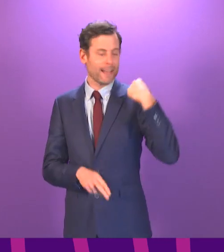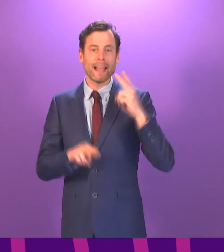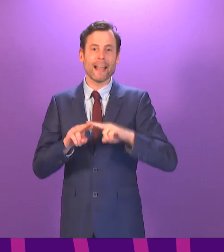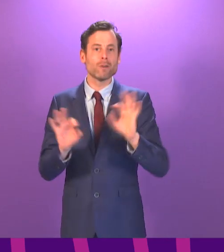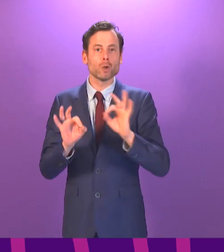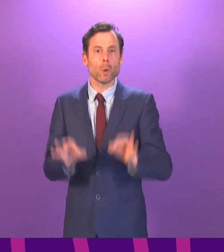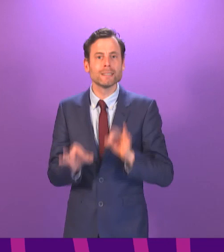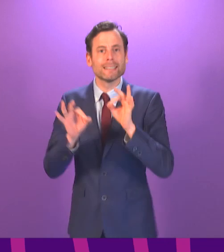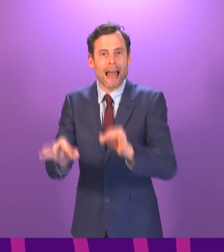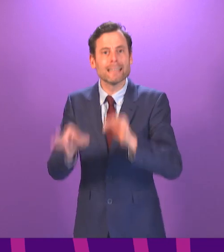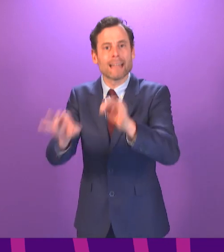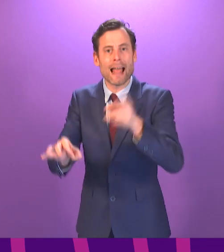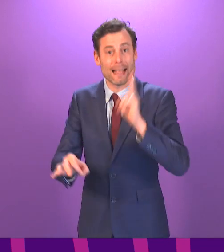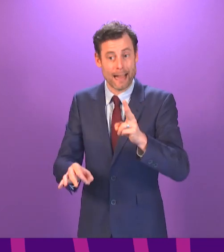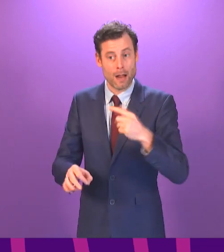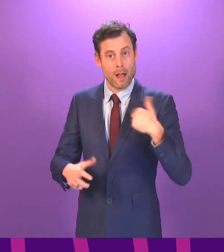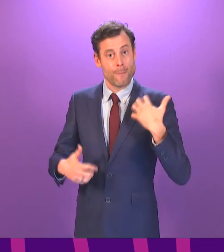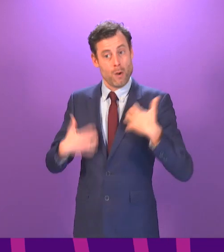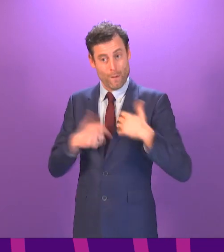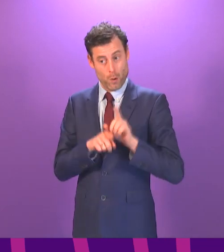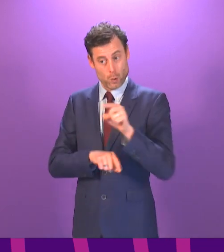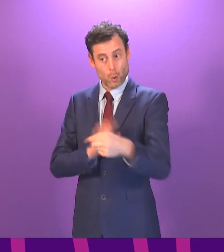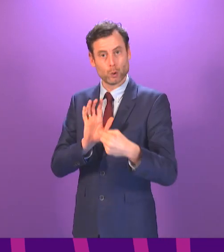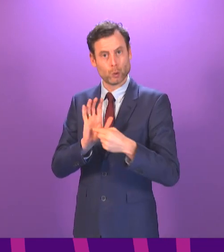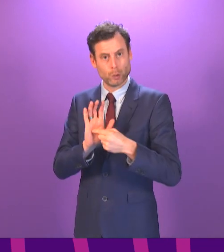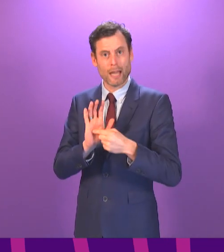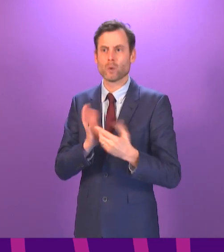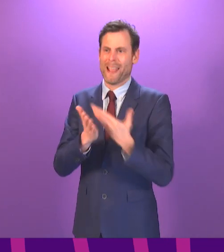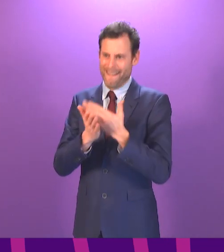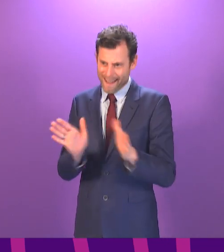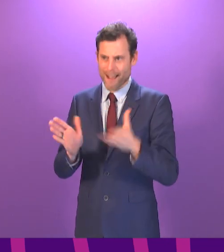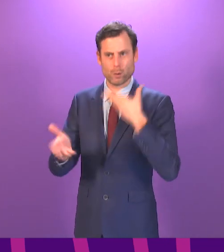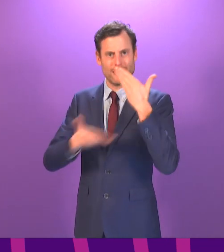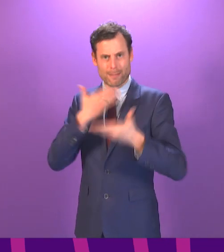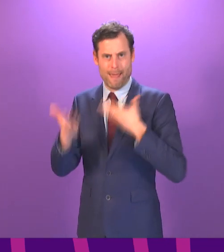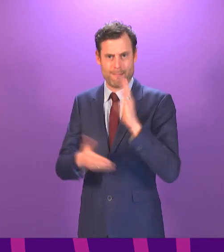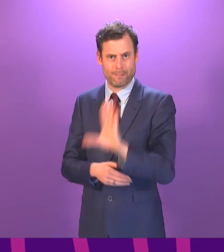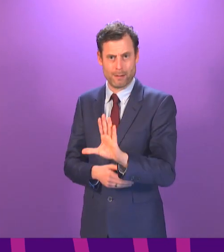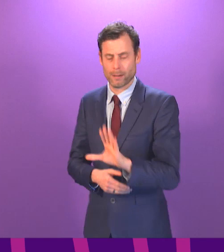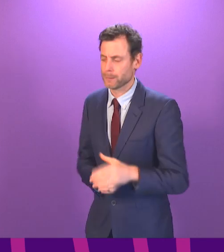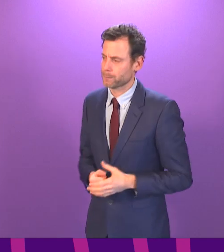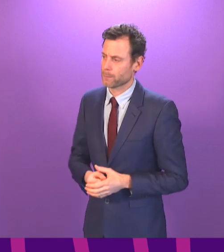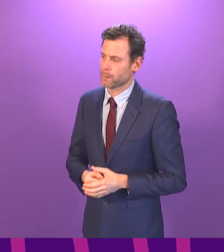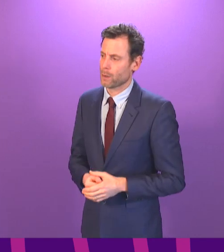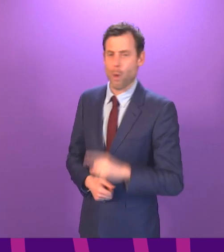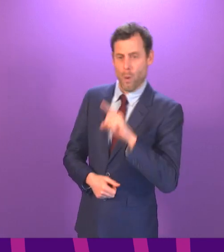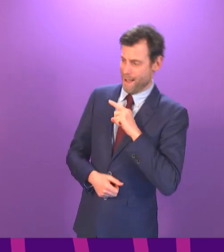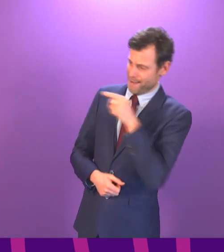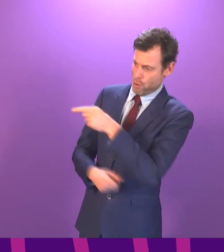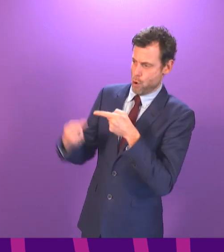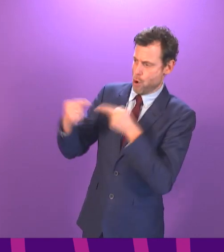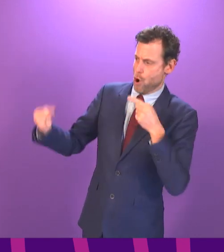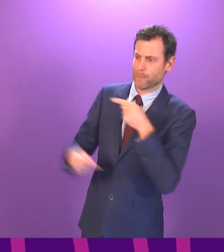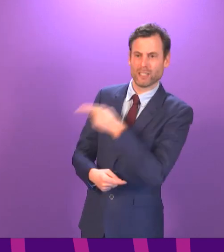relish that opportunity. It is perhaps clear to everyone why the opposition parties